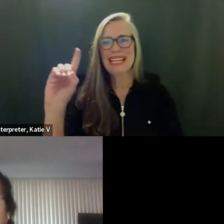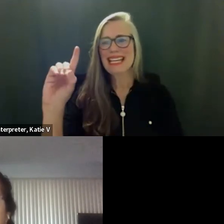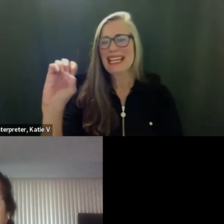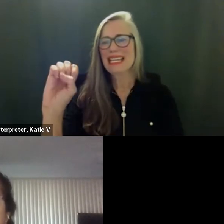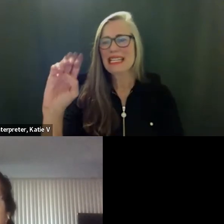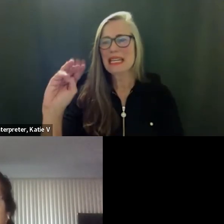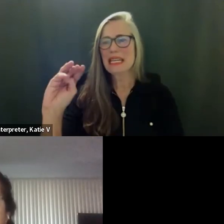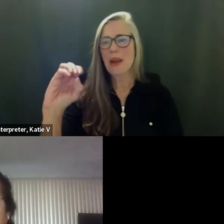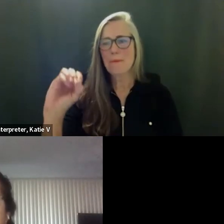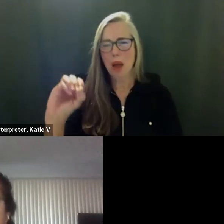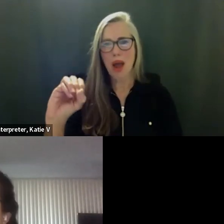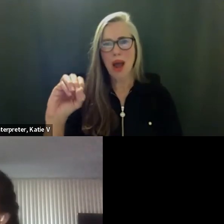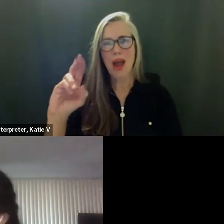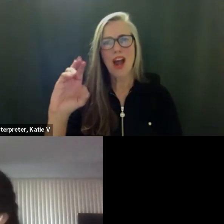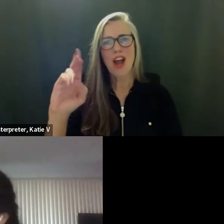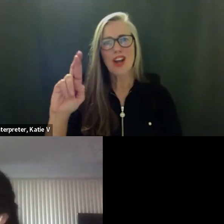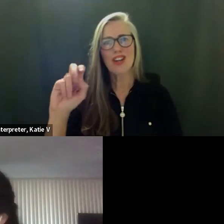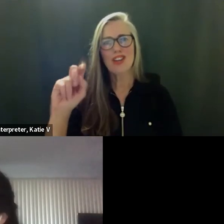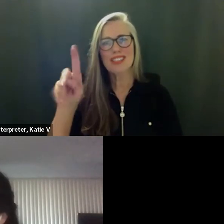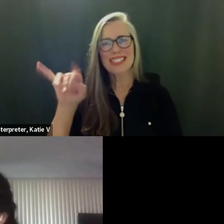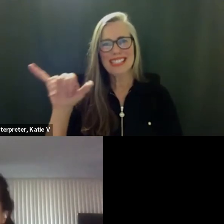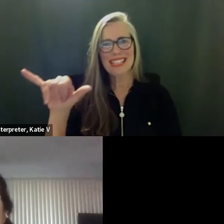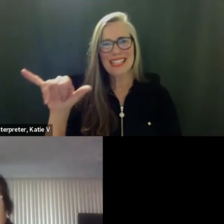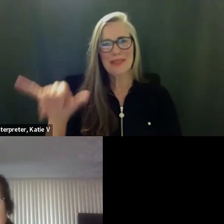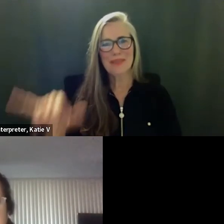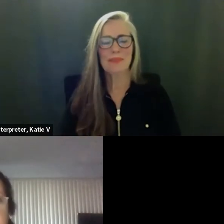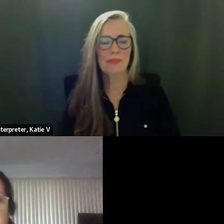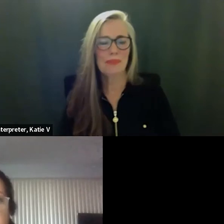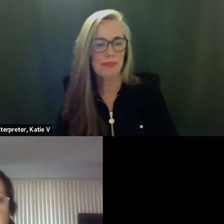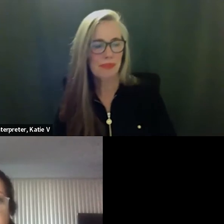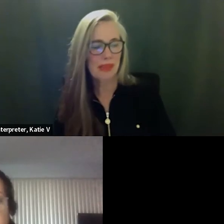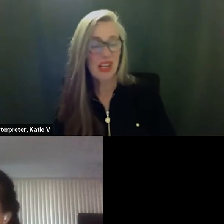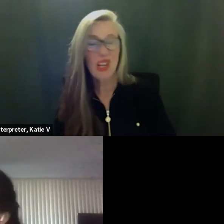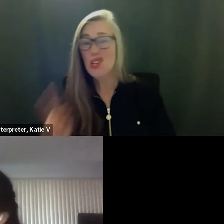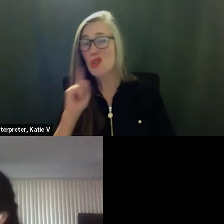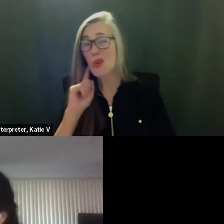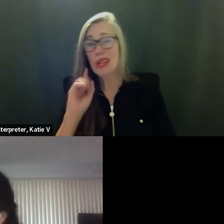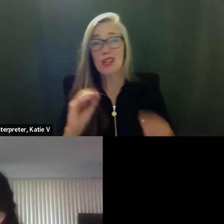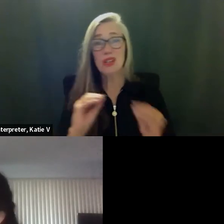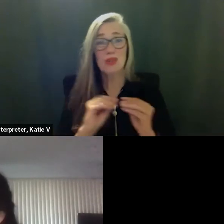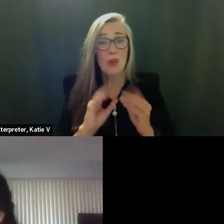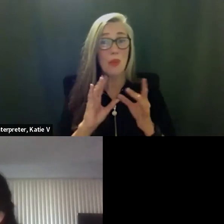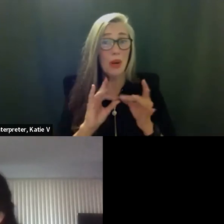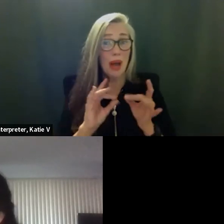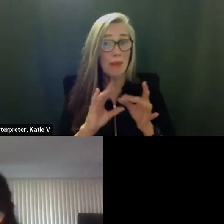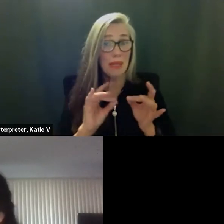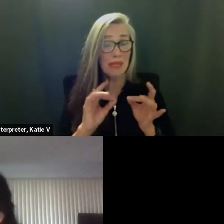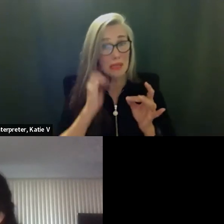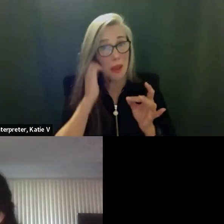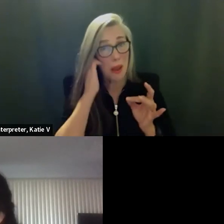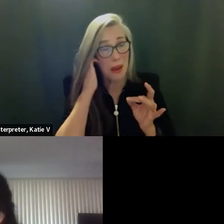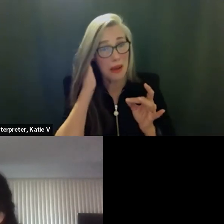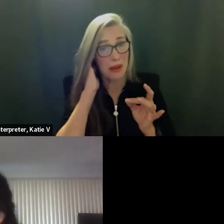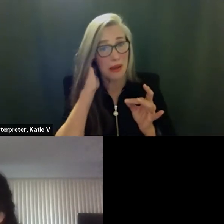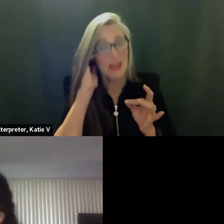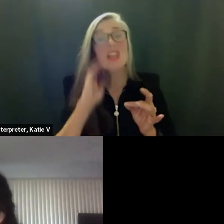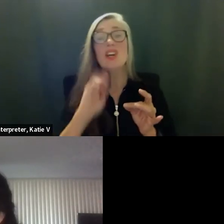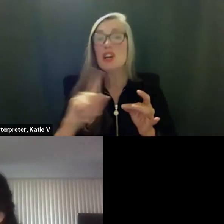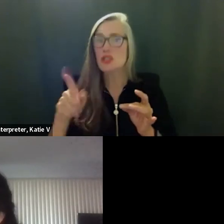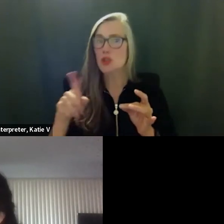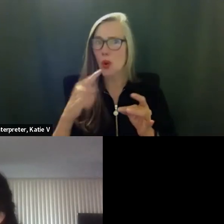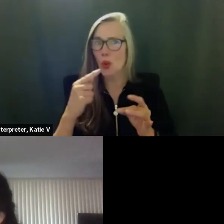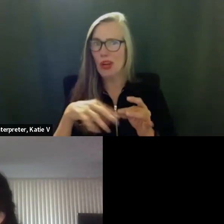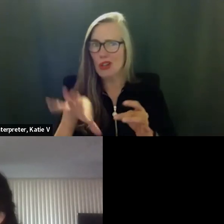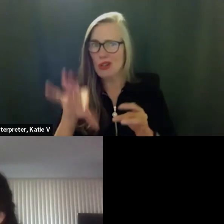so hearing no additional comments to have a motion to approve and we're choosing the provisional appointment do we need to say that